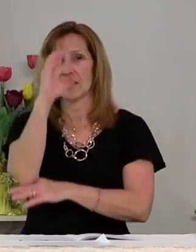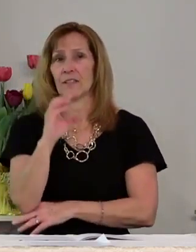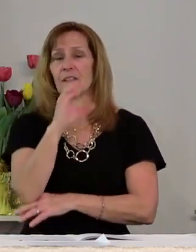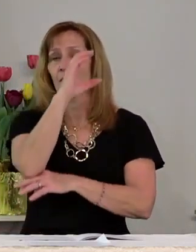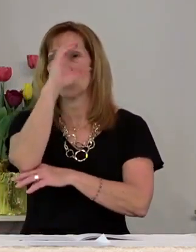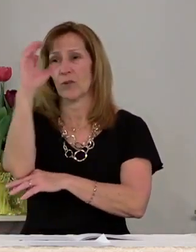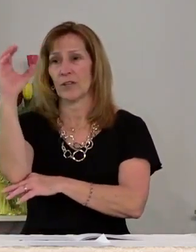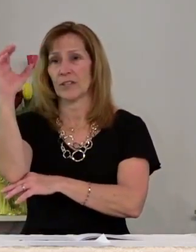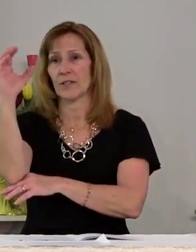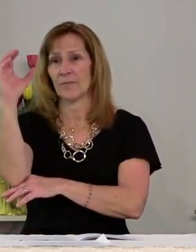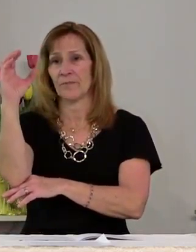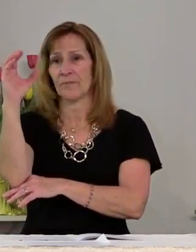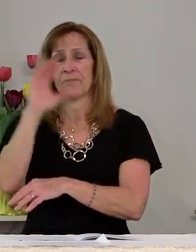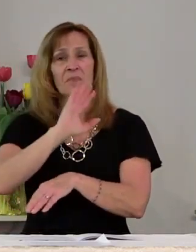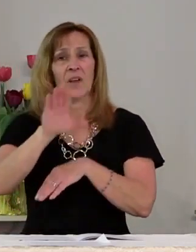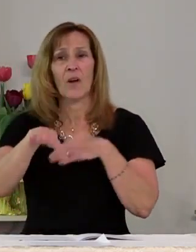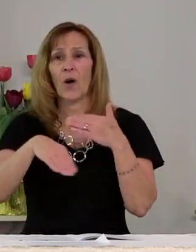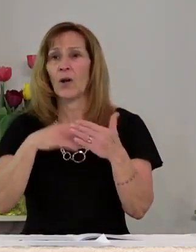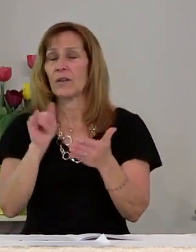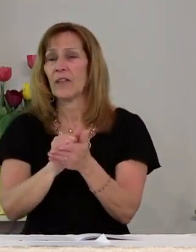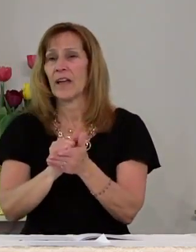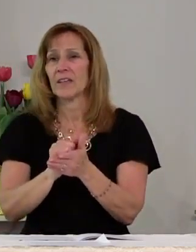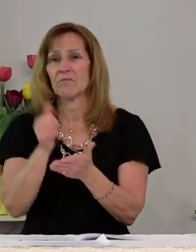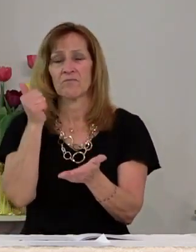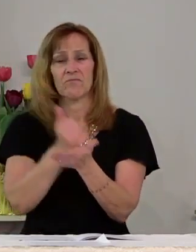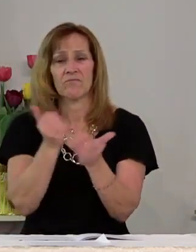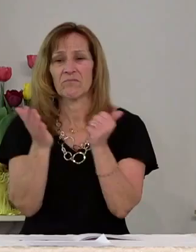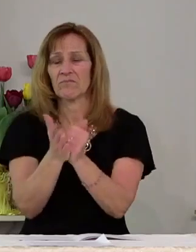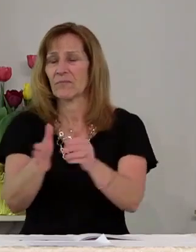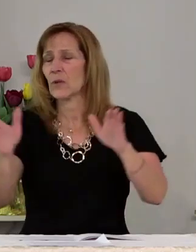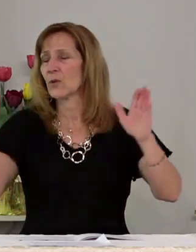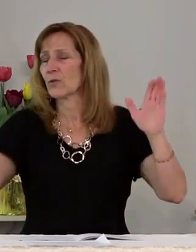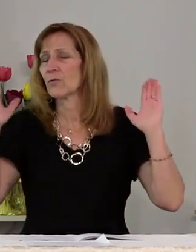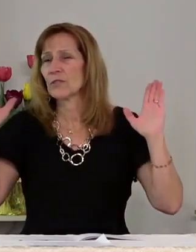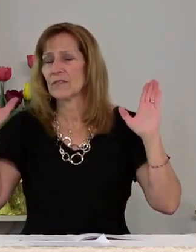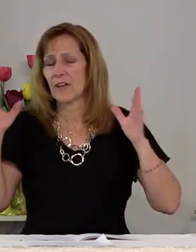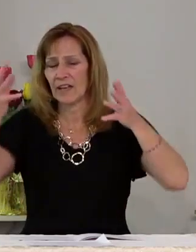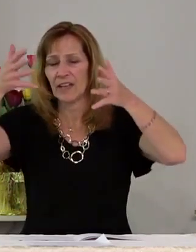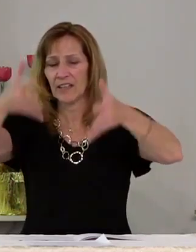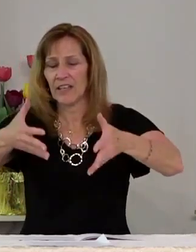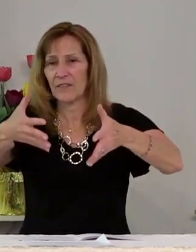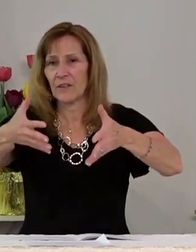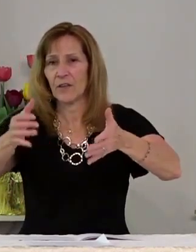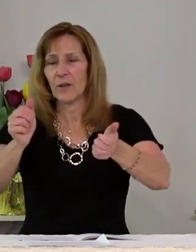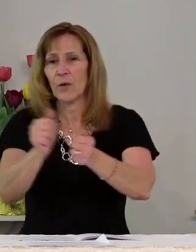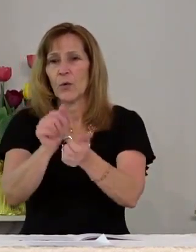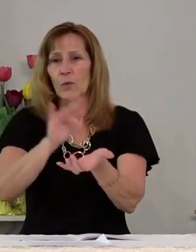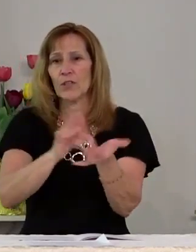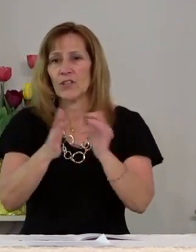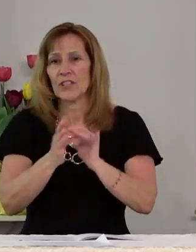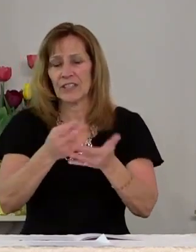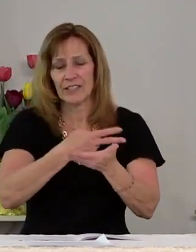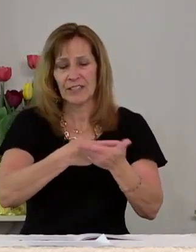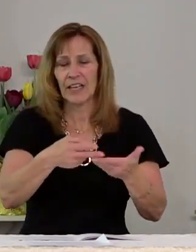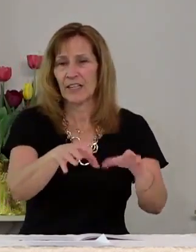and all of that is crucified with Jesus laid in a tomb tomb